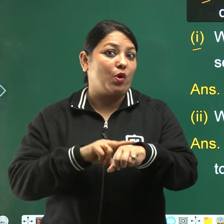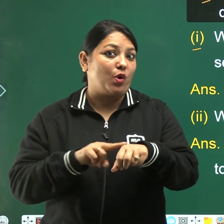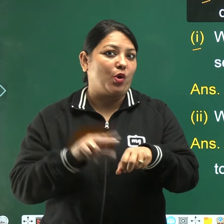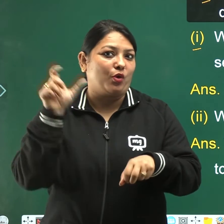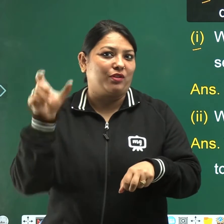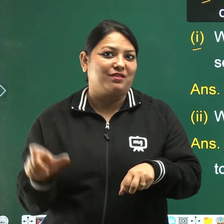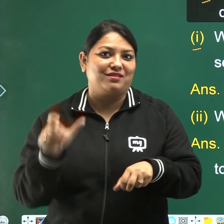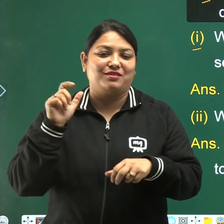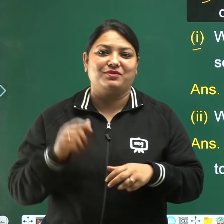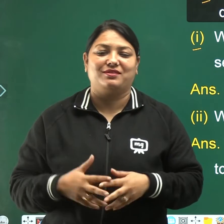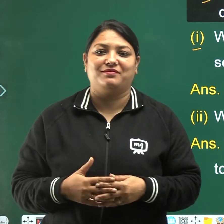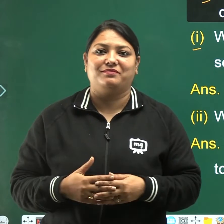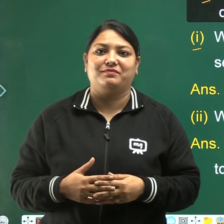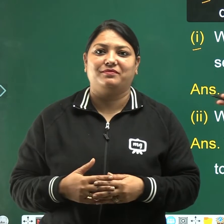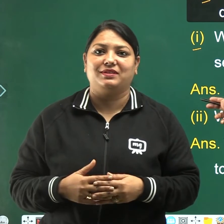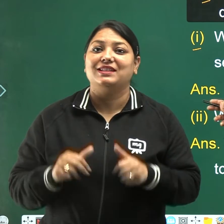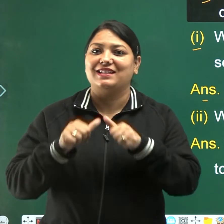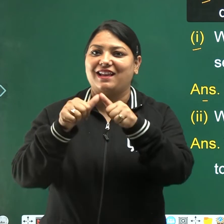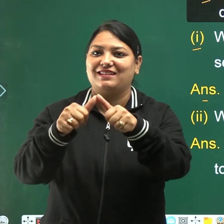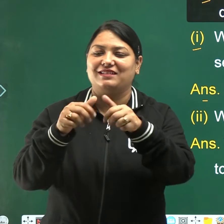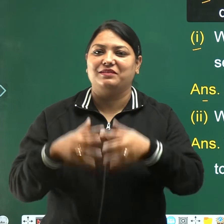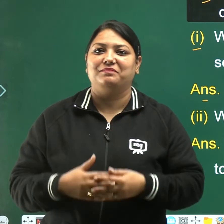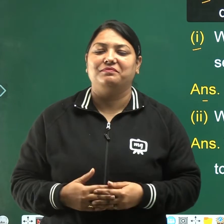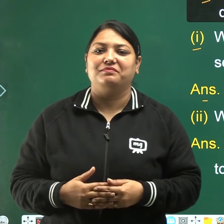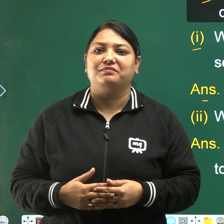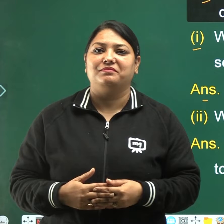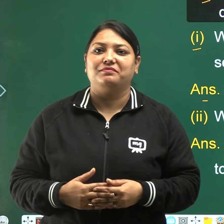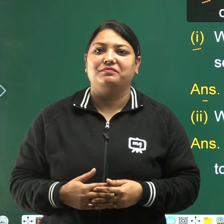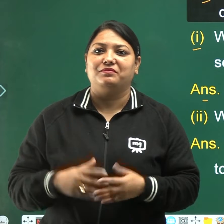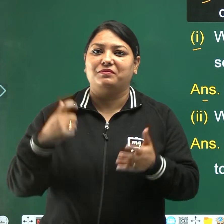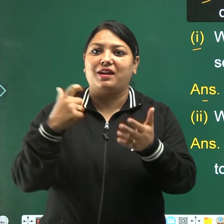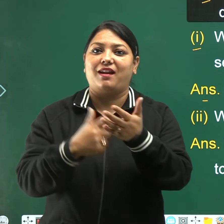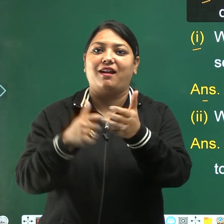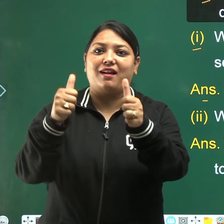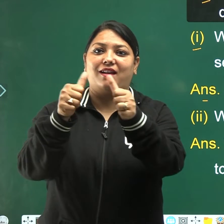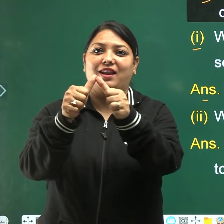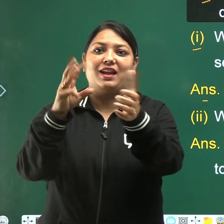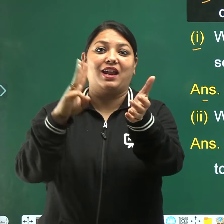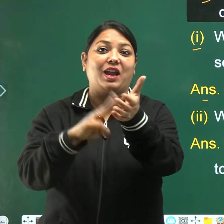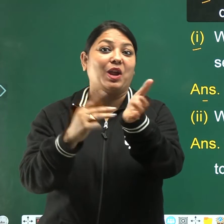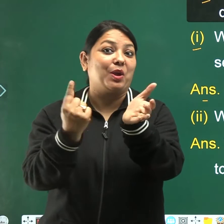2, the answer is Ramu,